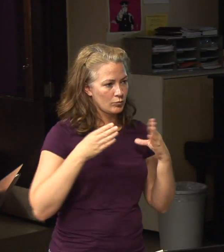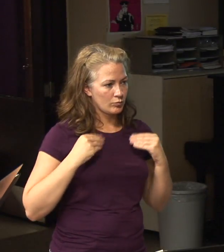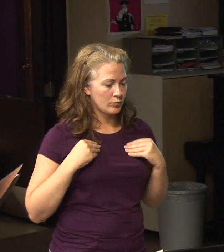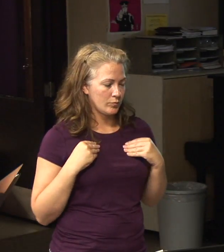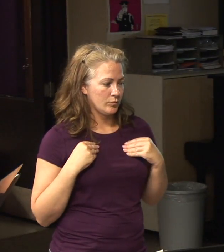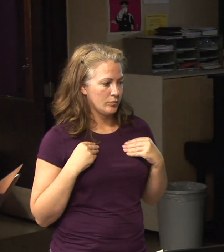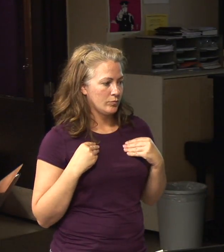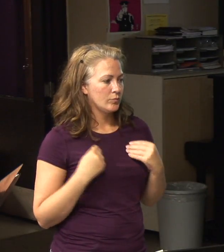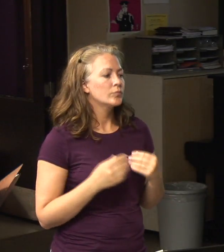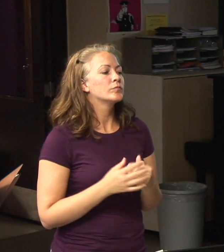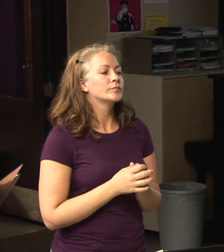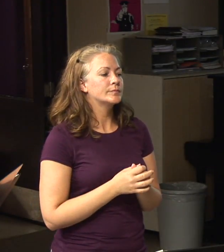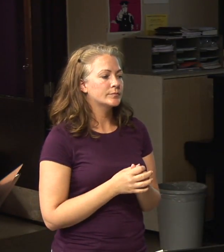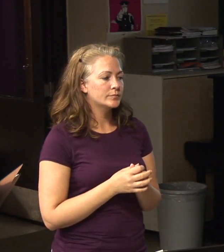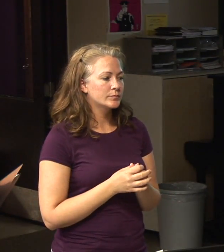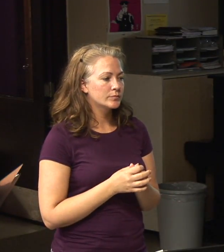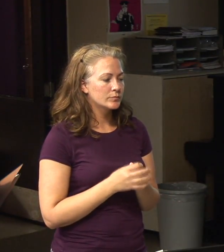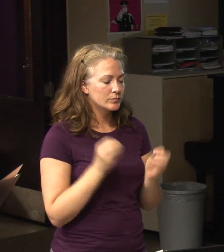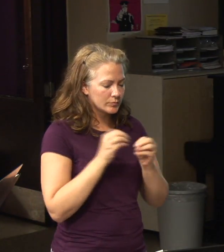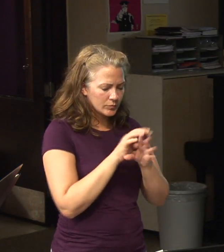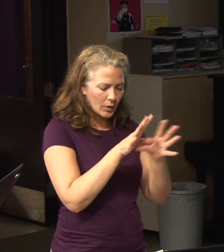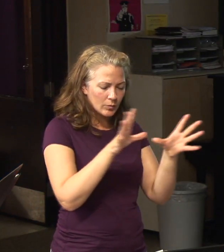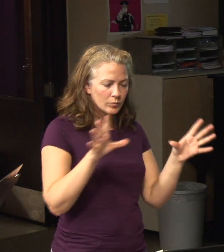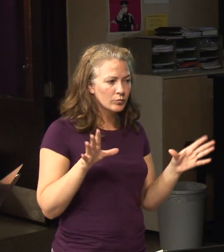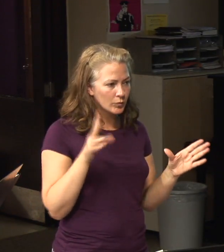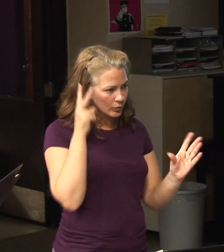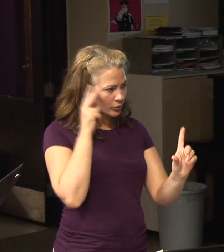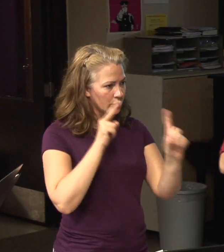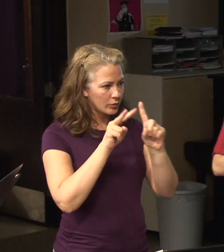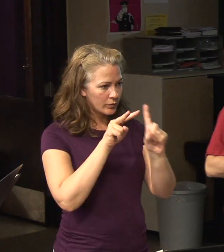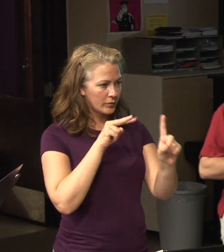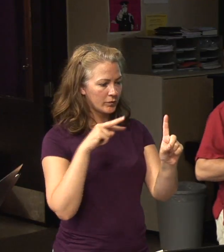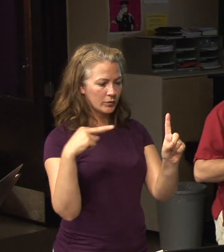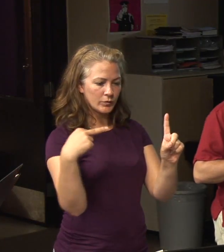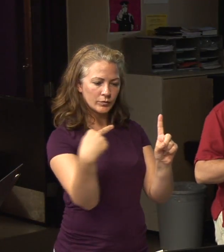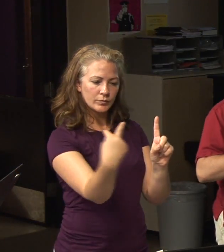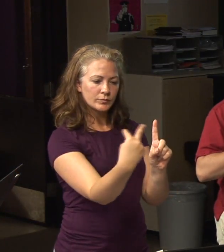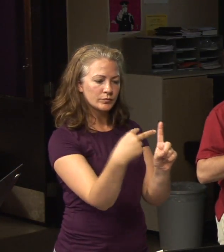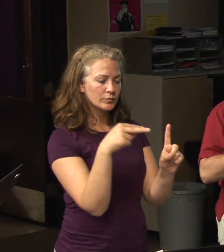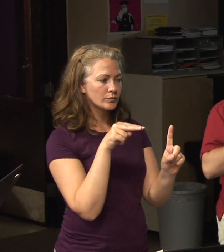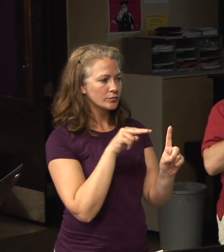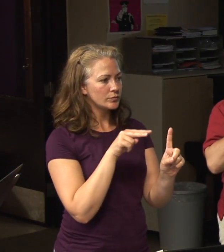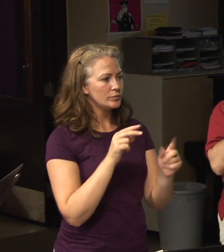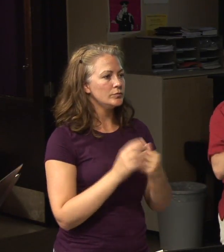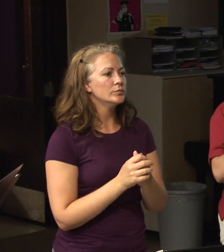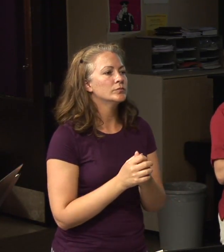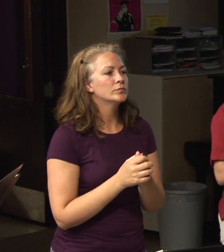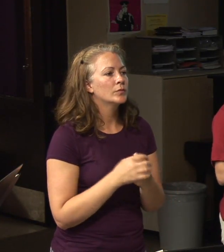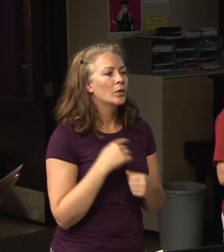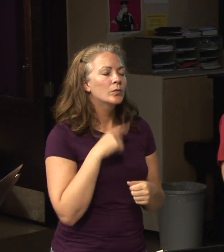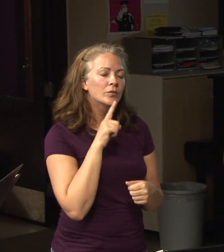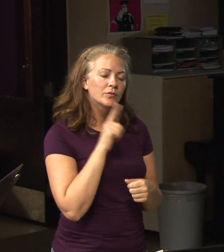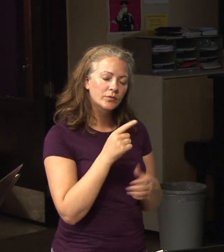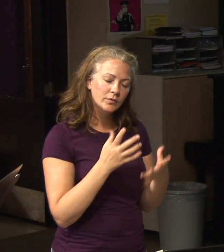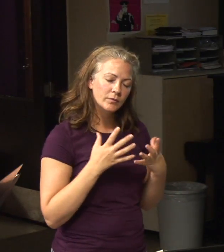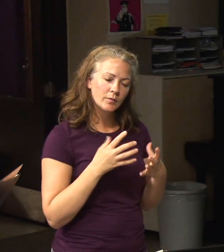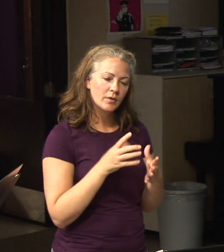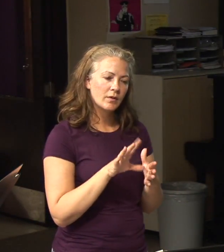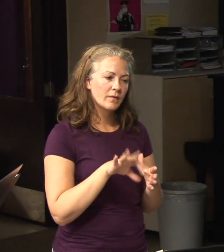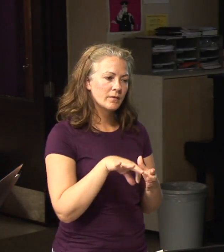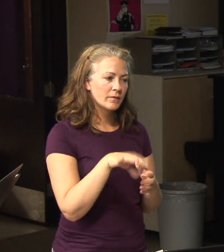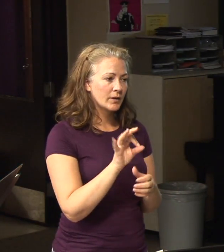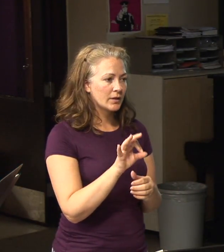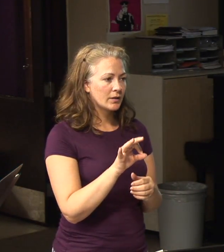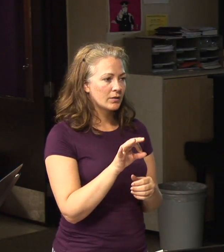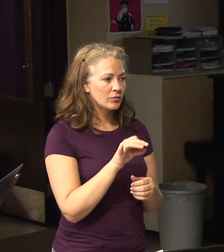Yeah. more optimistic is the broader view of acceptance. There's a sense to me that's saying, you know what, we really want to find out what's right and